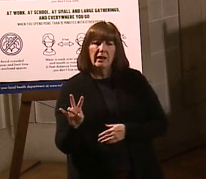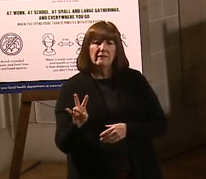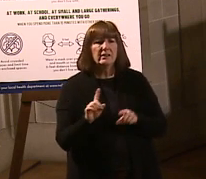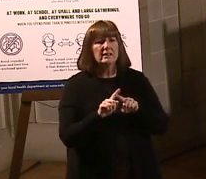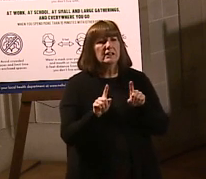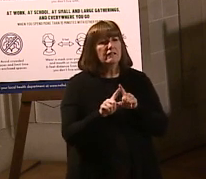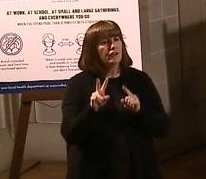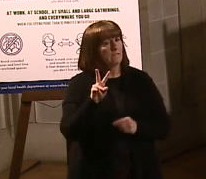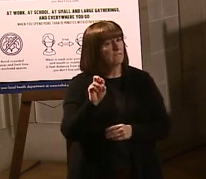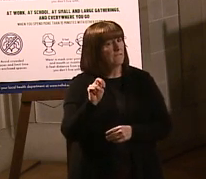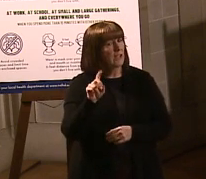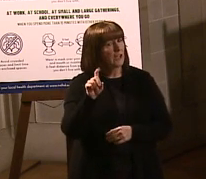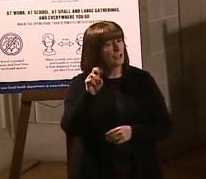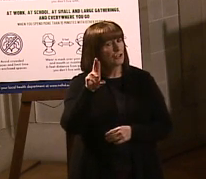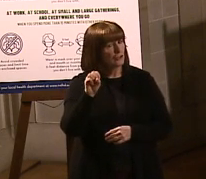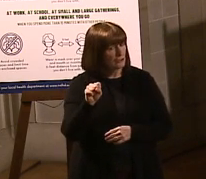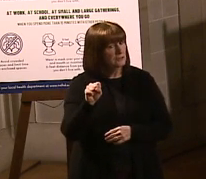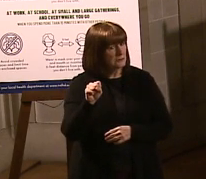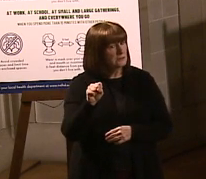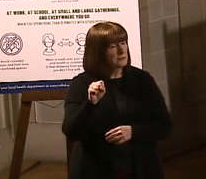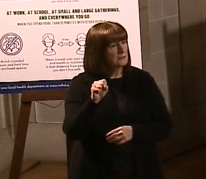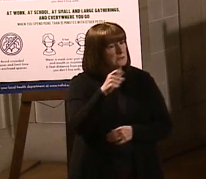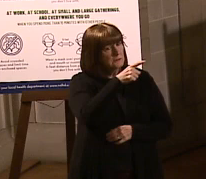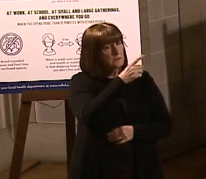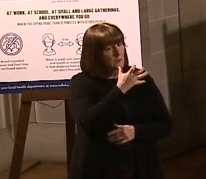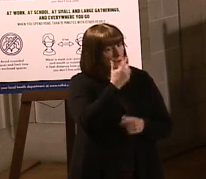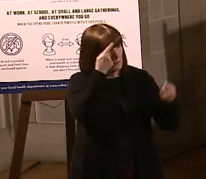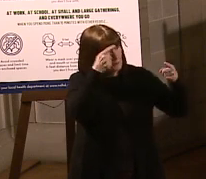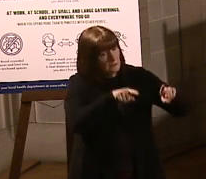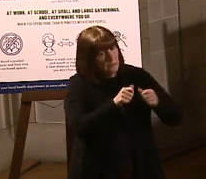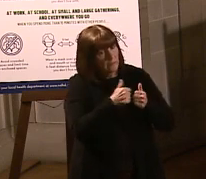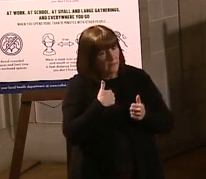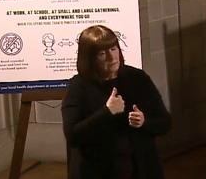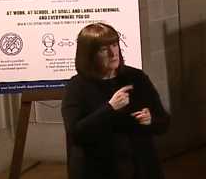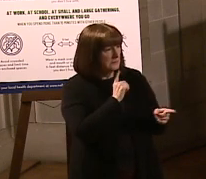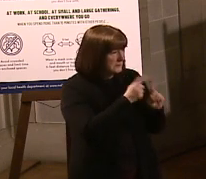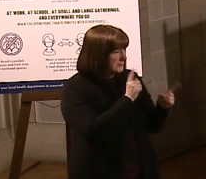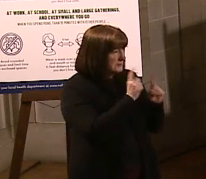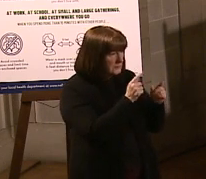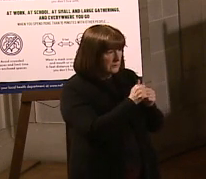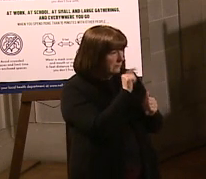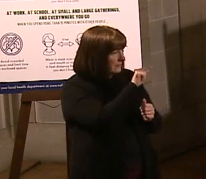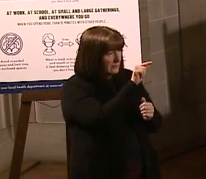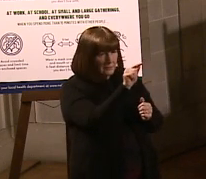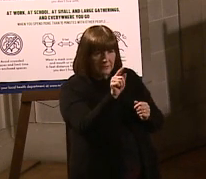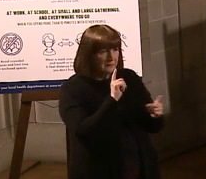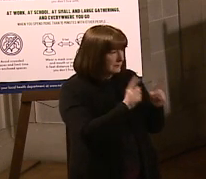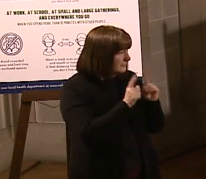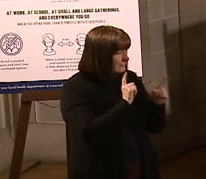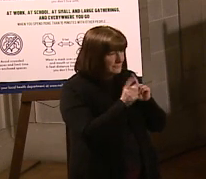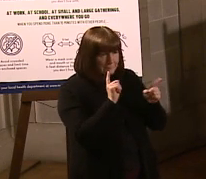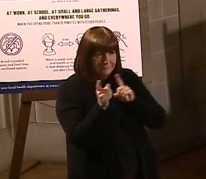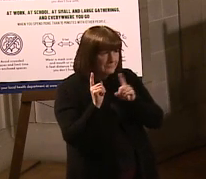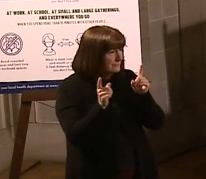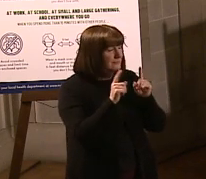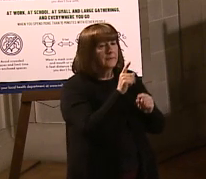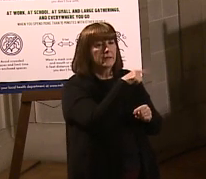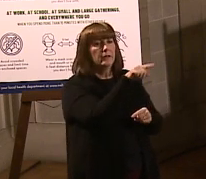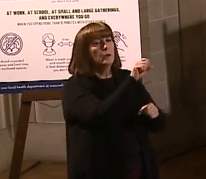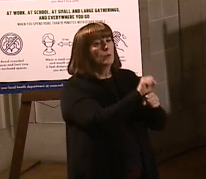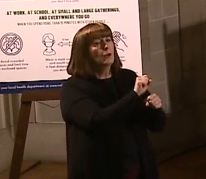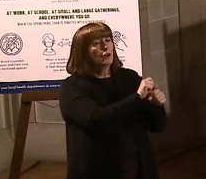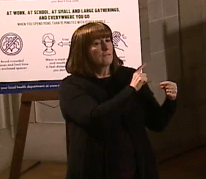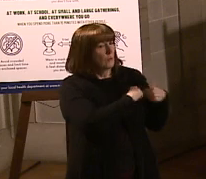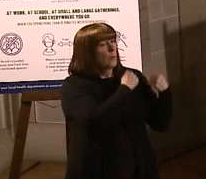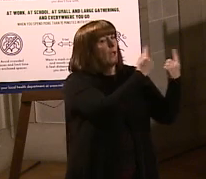vendors that wanted to do different programs with us and had multiple conversations with many of them. So we have been working on this for